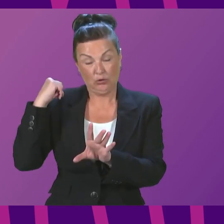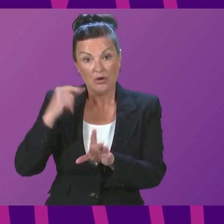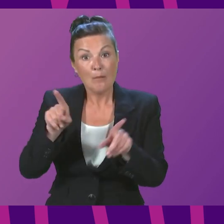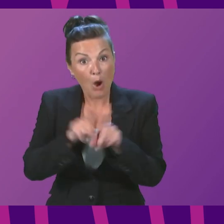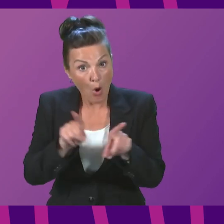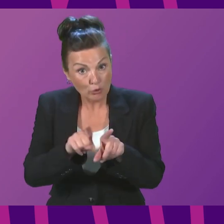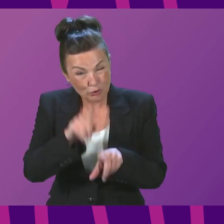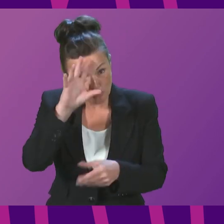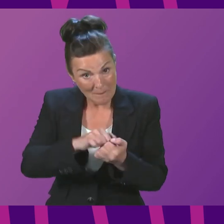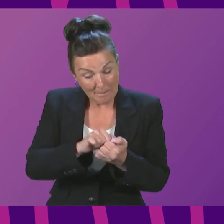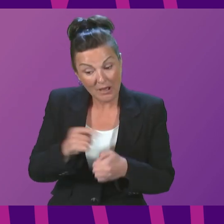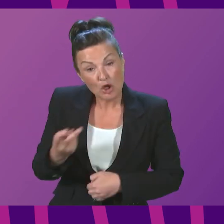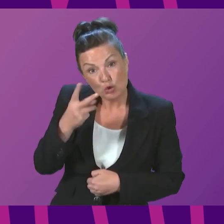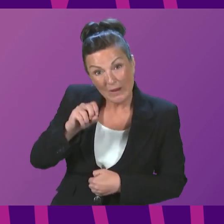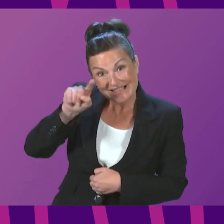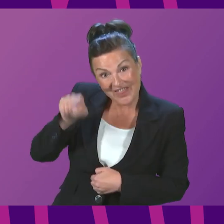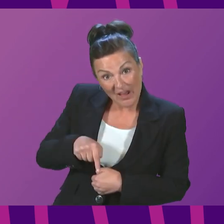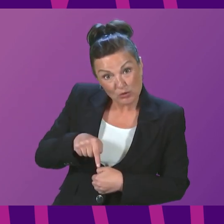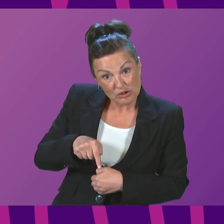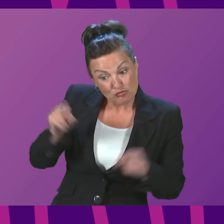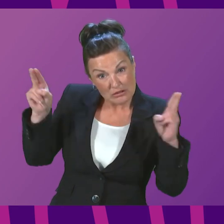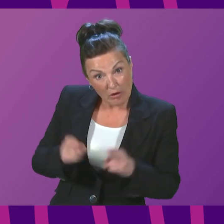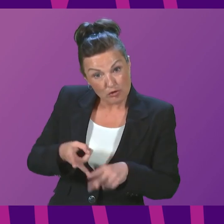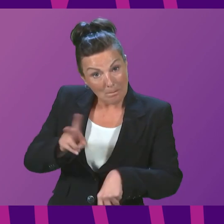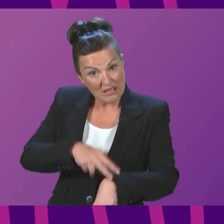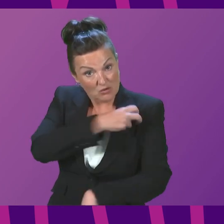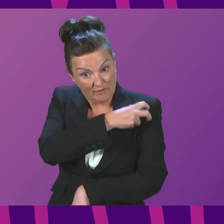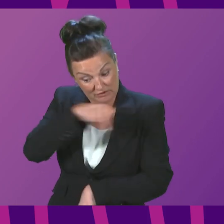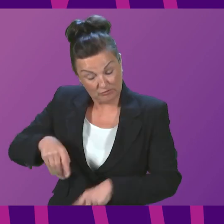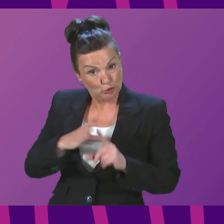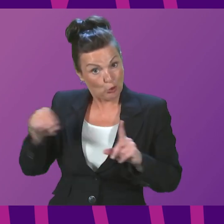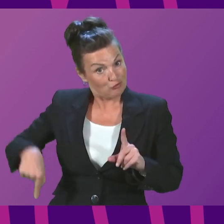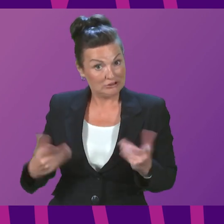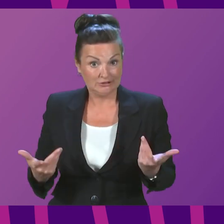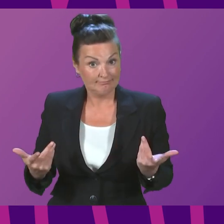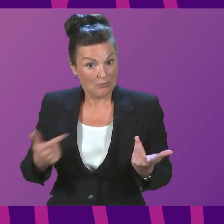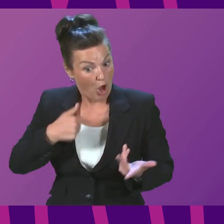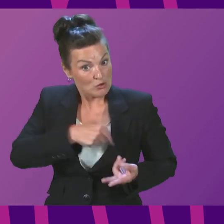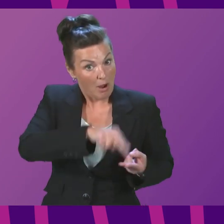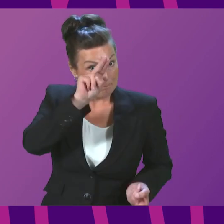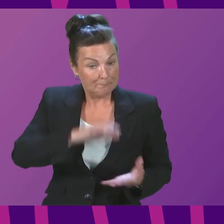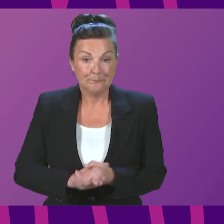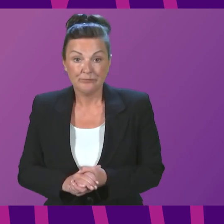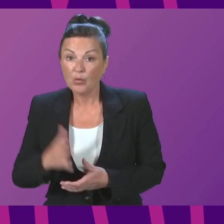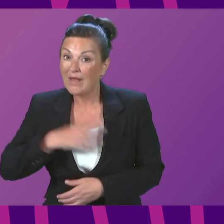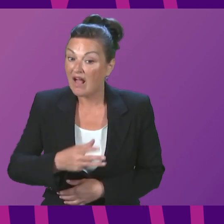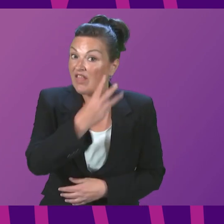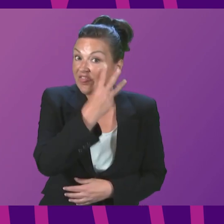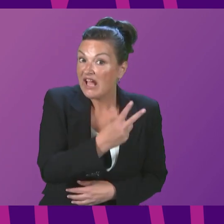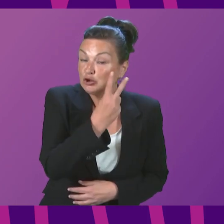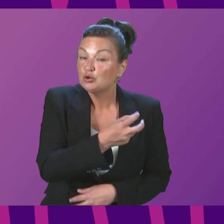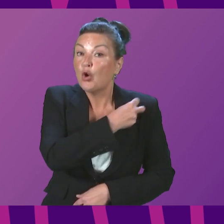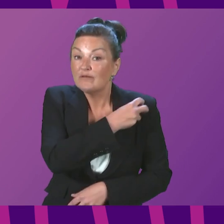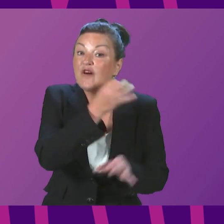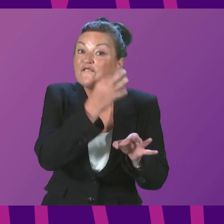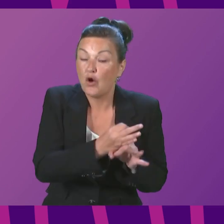reduction in police officers where the Conservatives are in government. There are 32 officers per 10,000 population